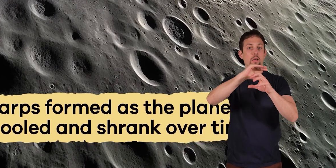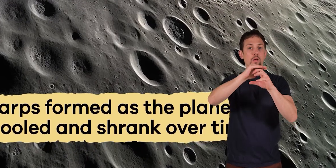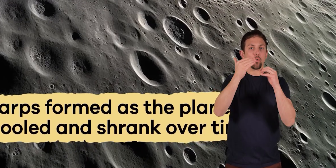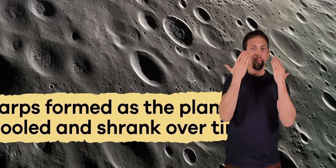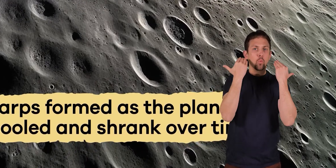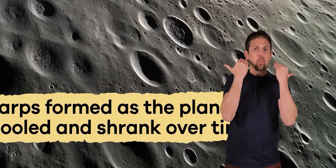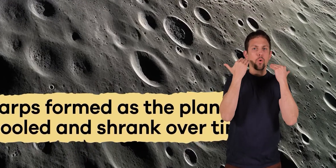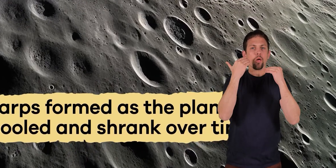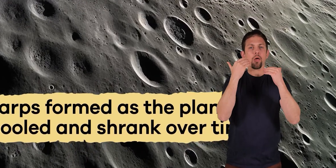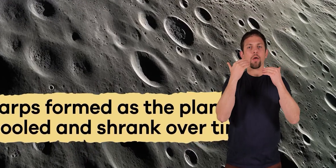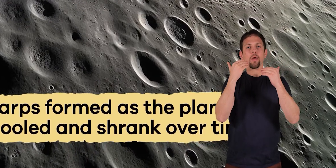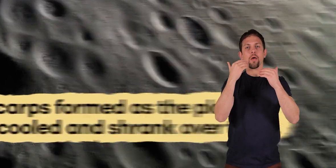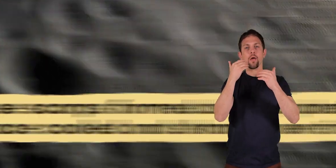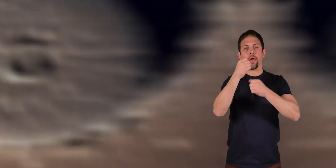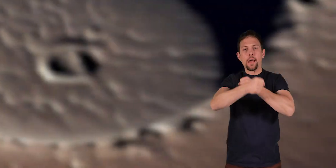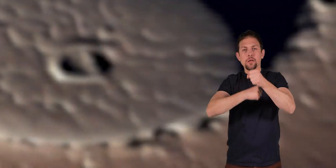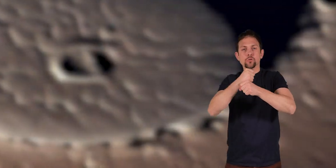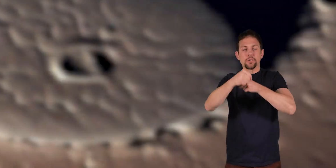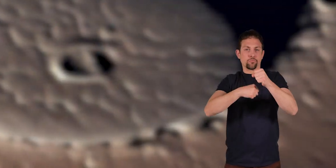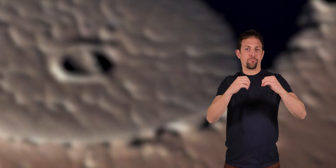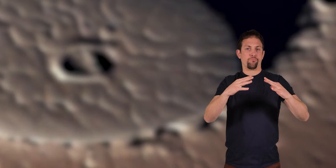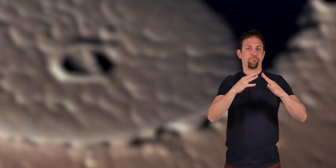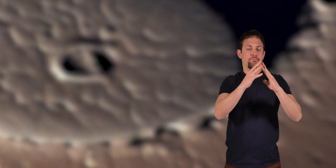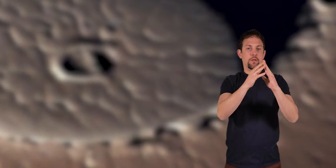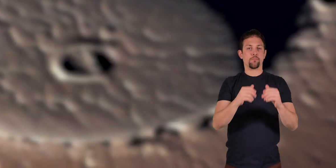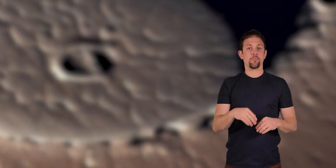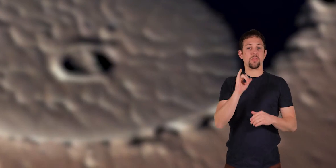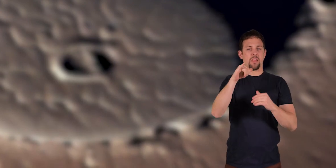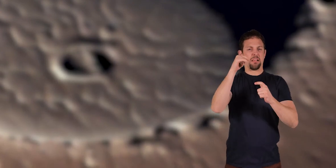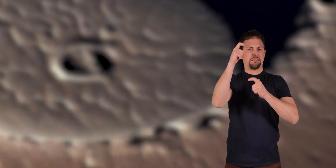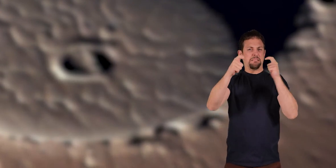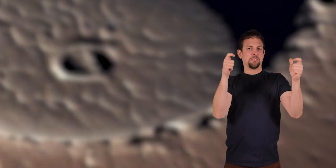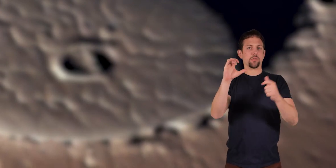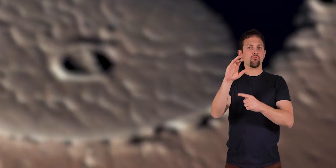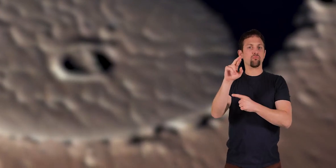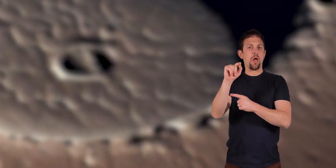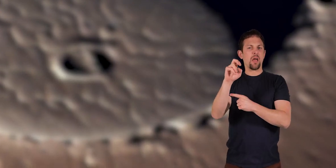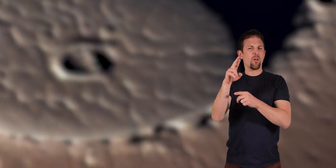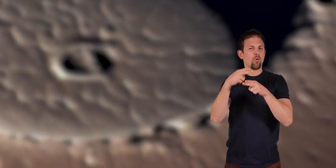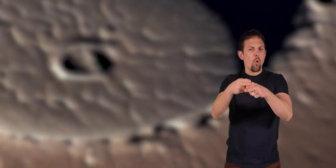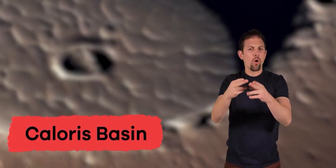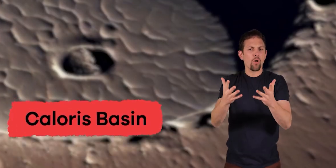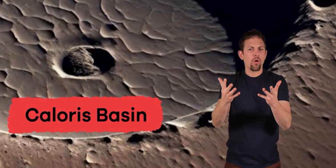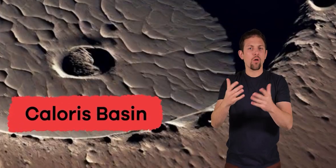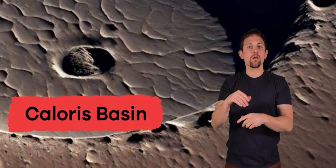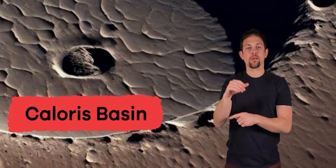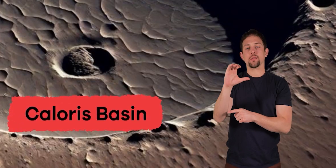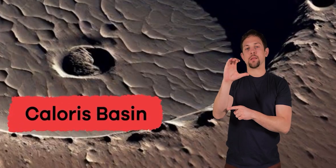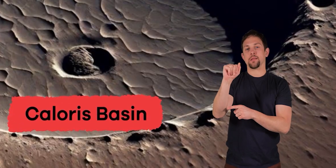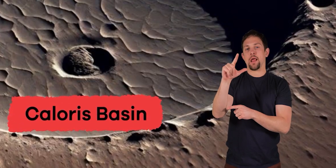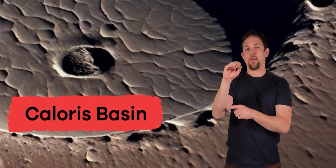shrank over time. What is Mercury's colossal crater called? Caloris Basin.